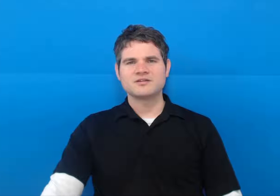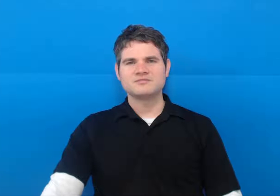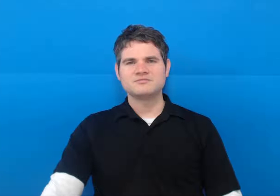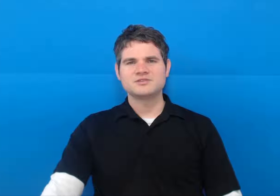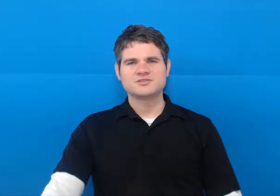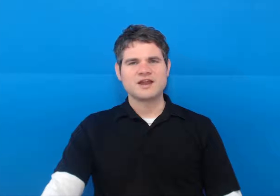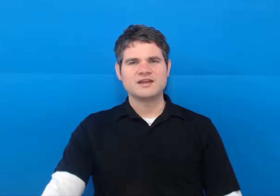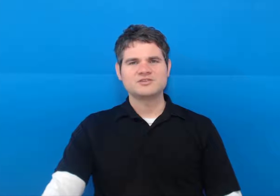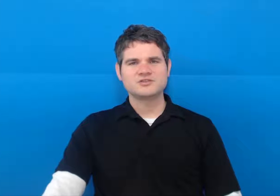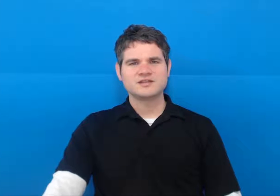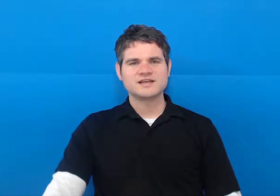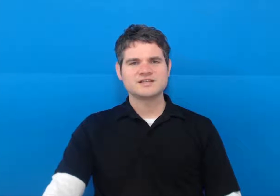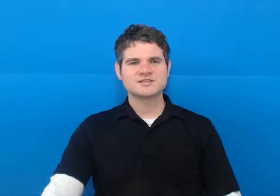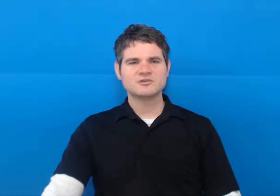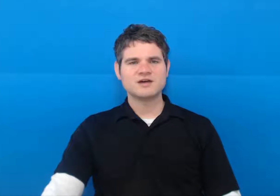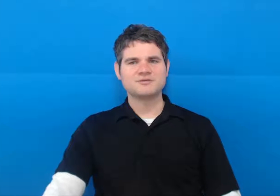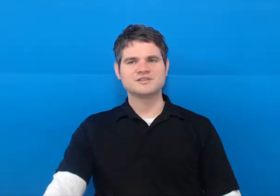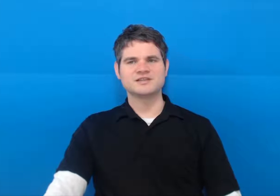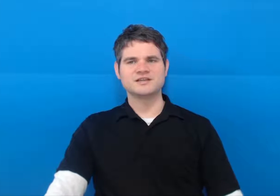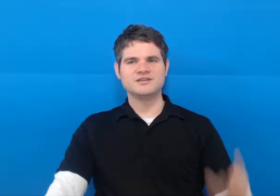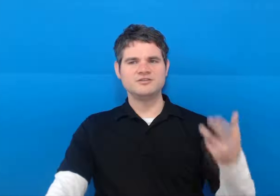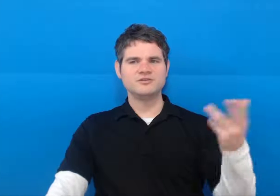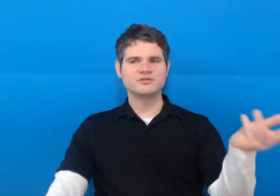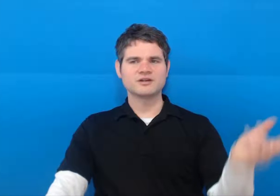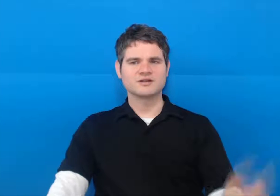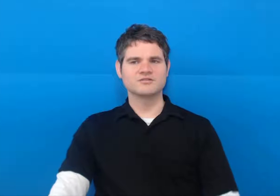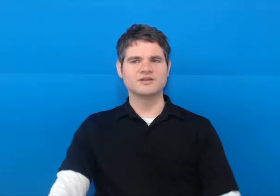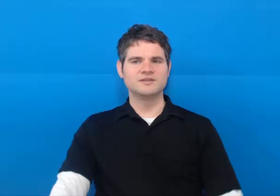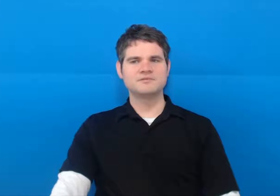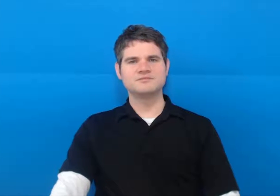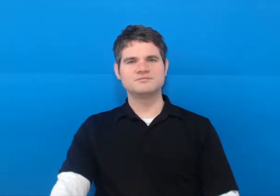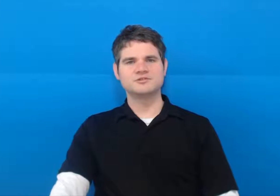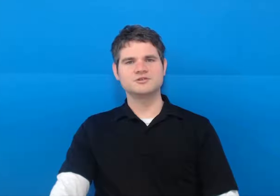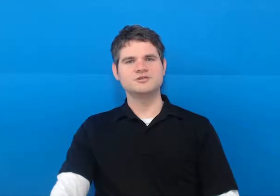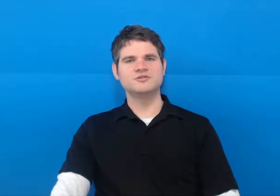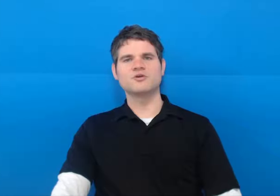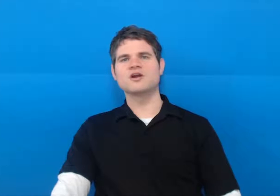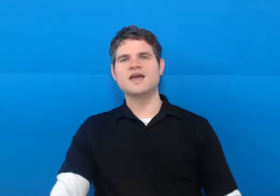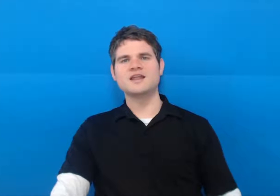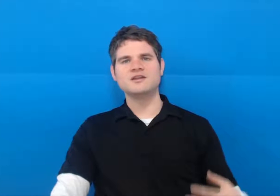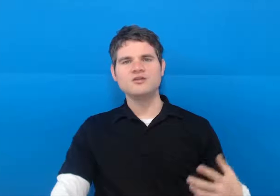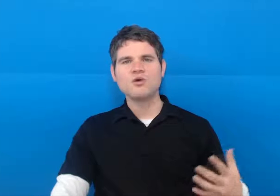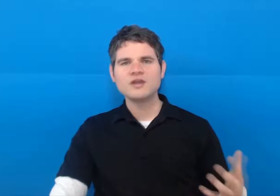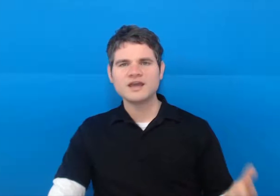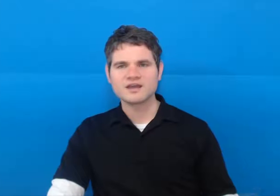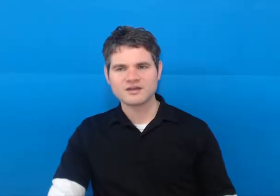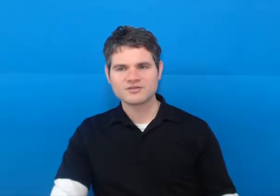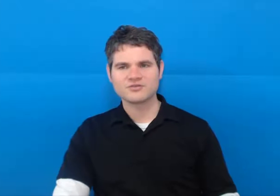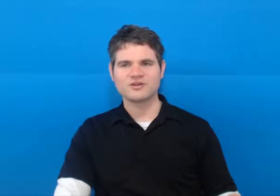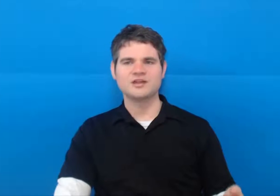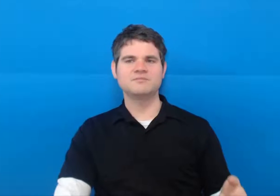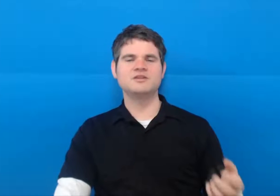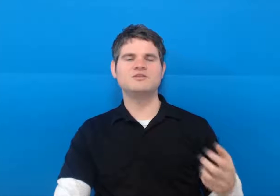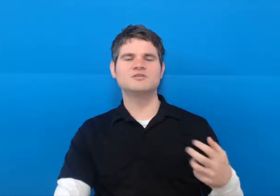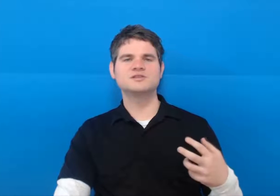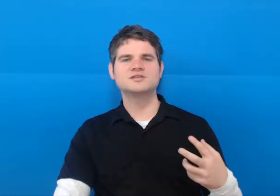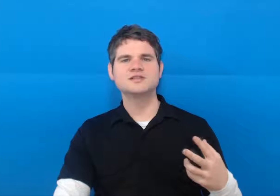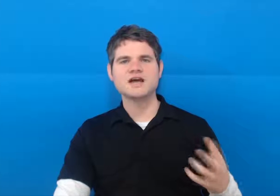strange or detestable I would say you're a creep or you're an annoying creep you're such